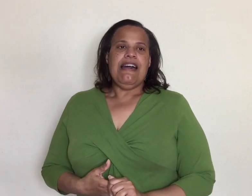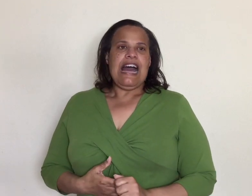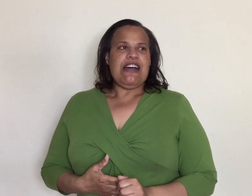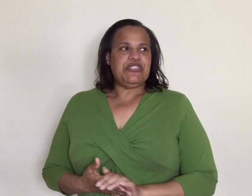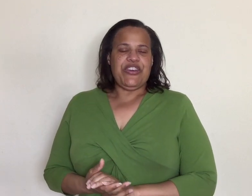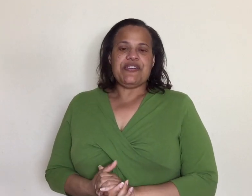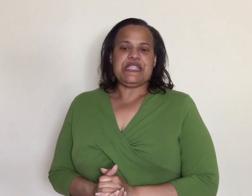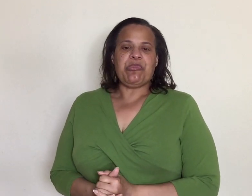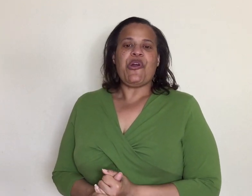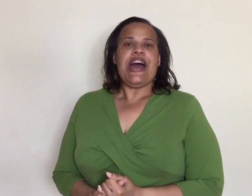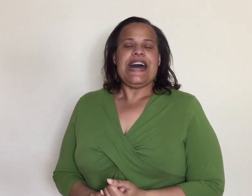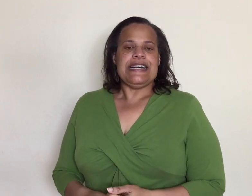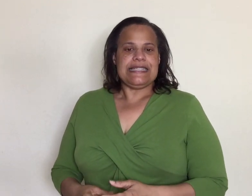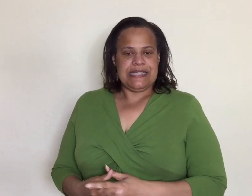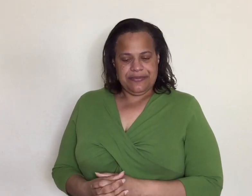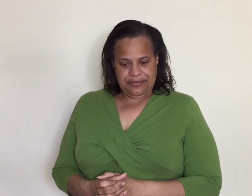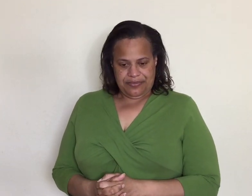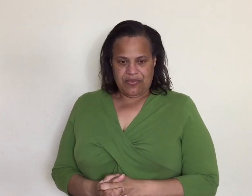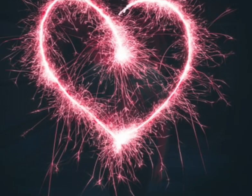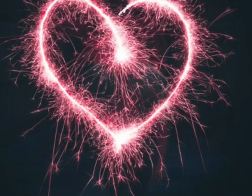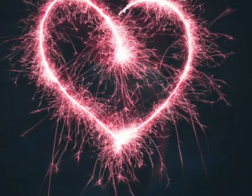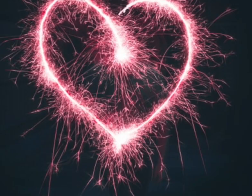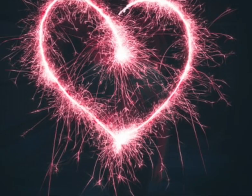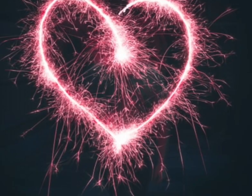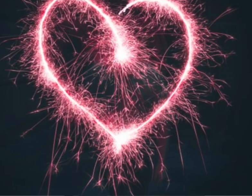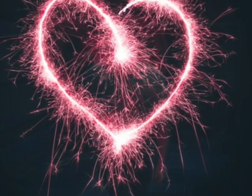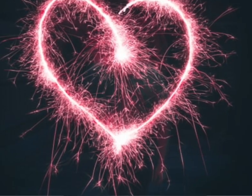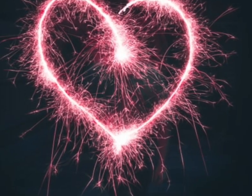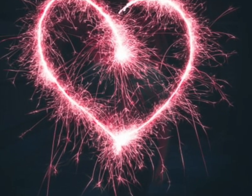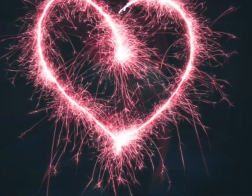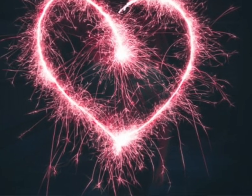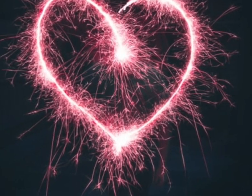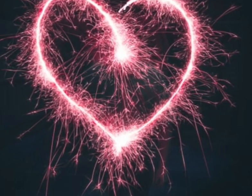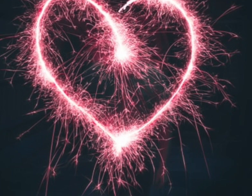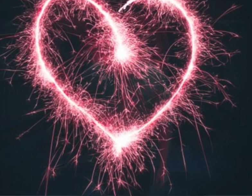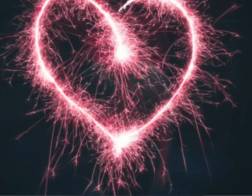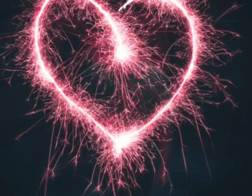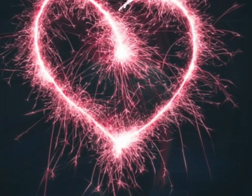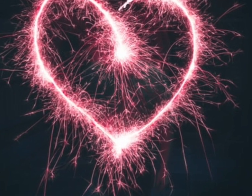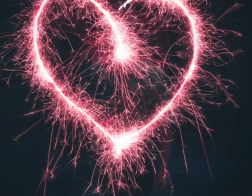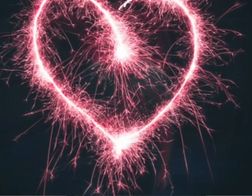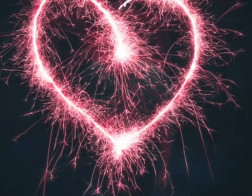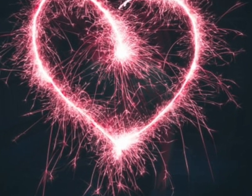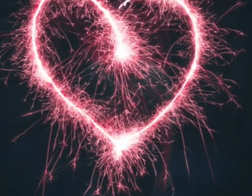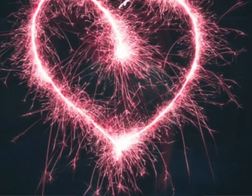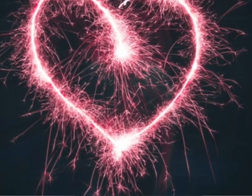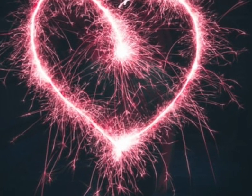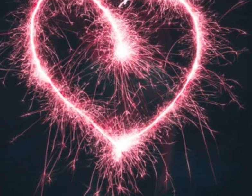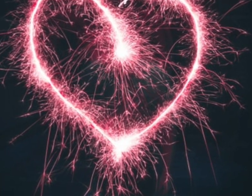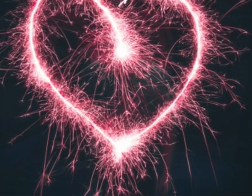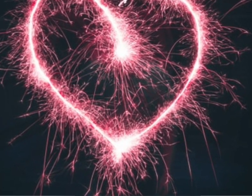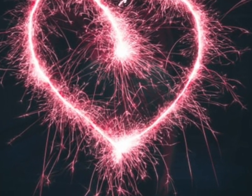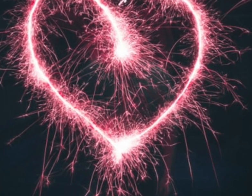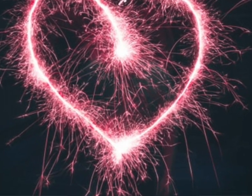i was very surprised even going through that because of the love she had for her children